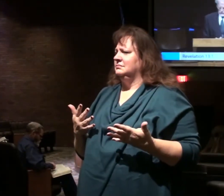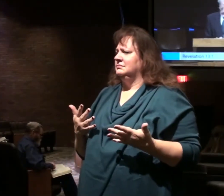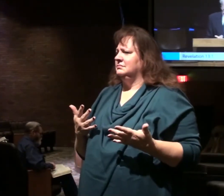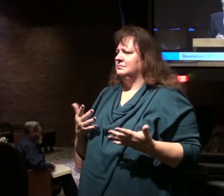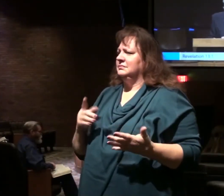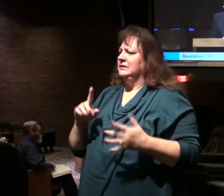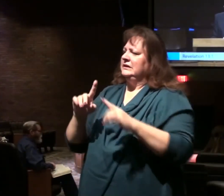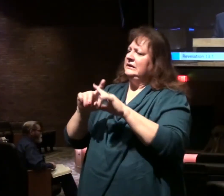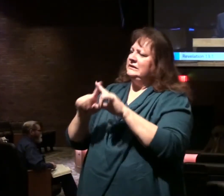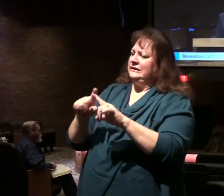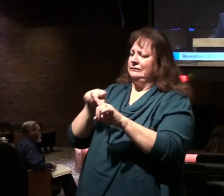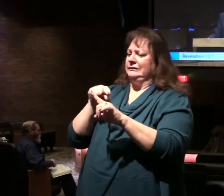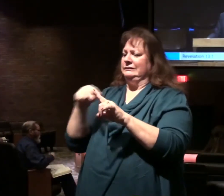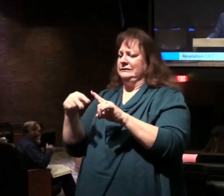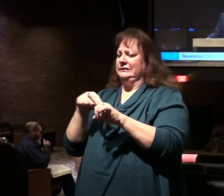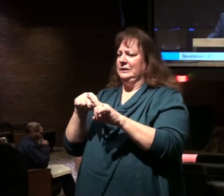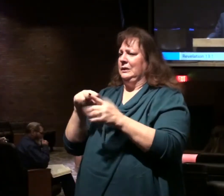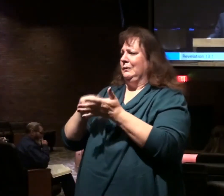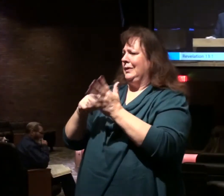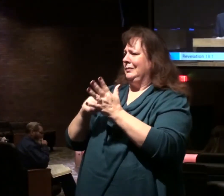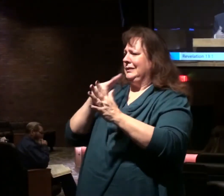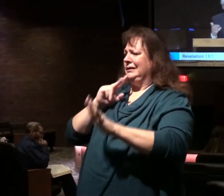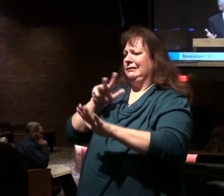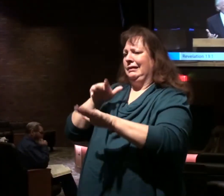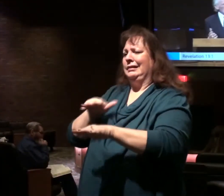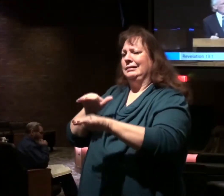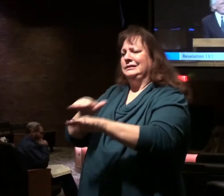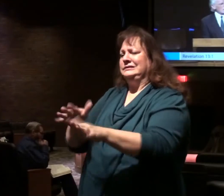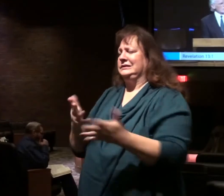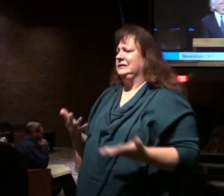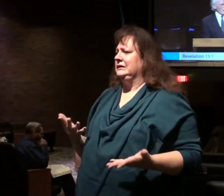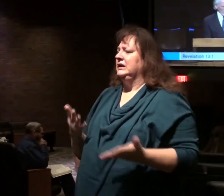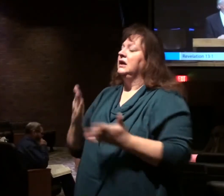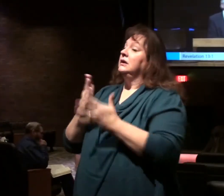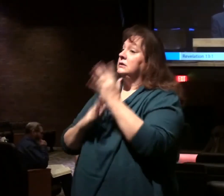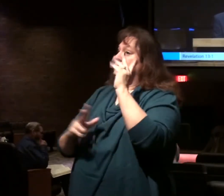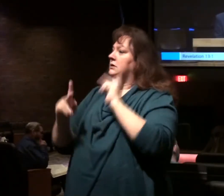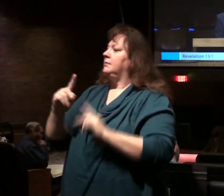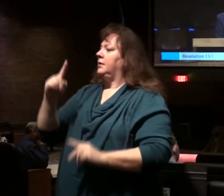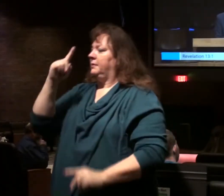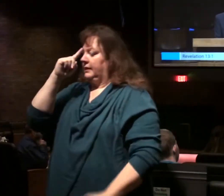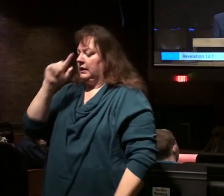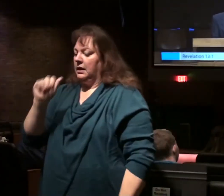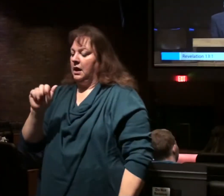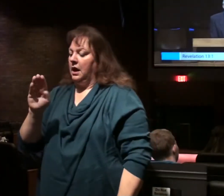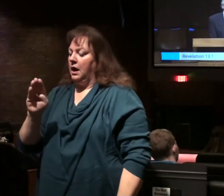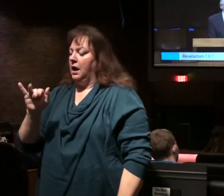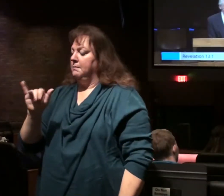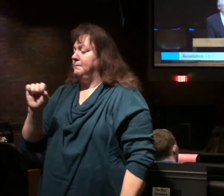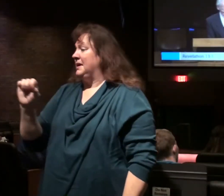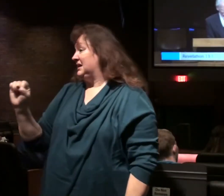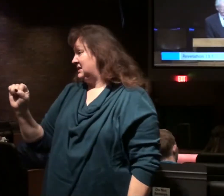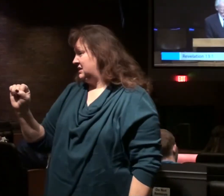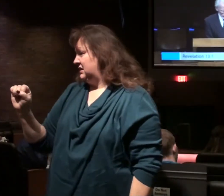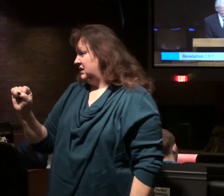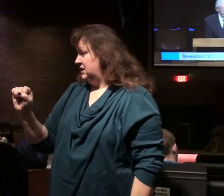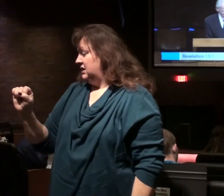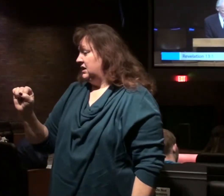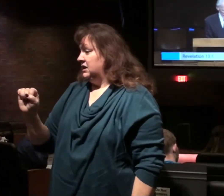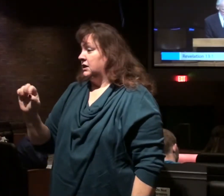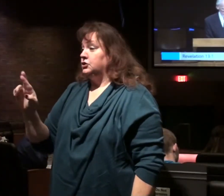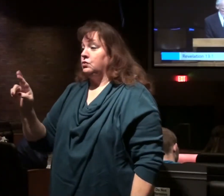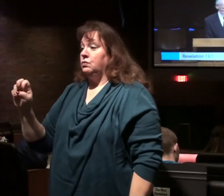there's different views on what the sea is. Some take it as the abyss, because in chapter